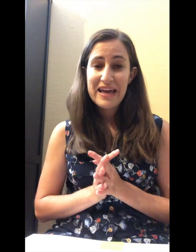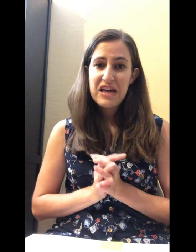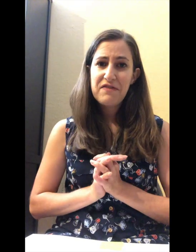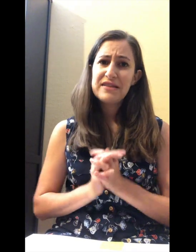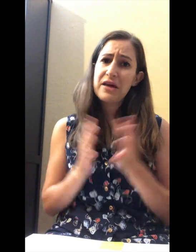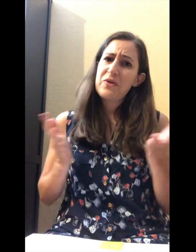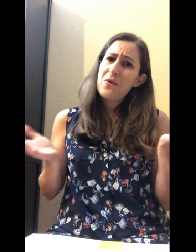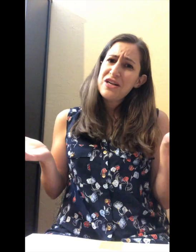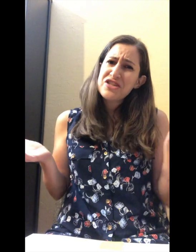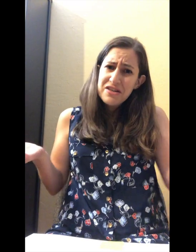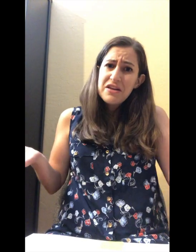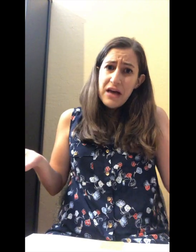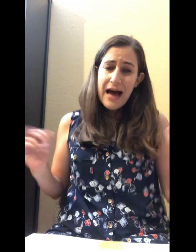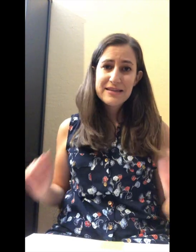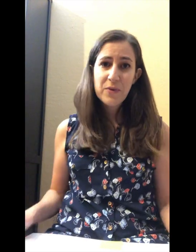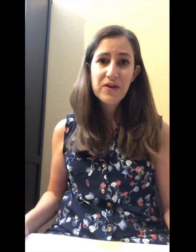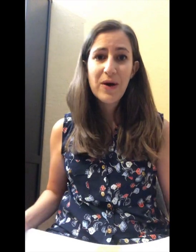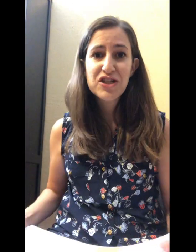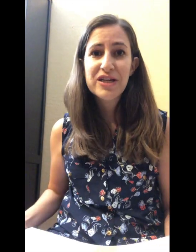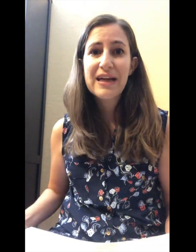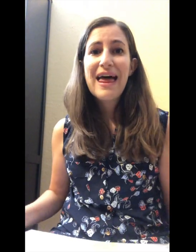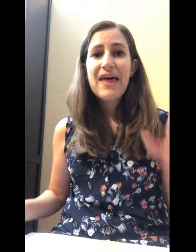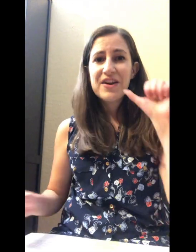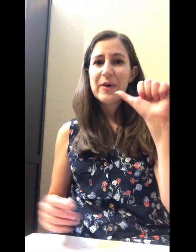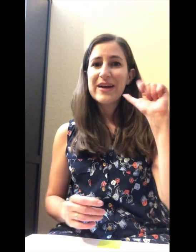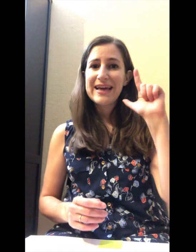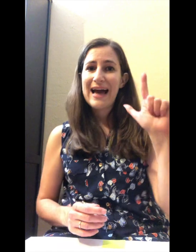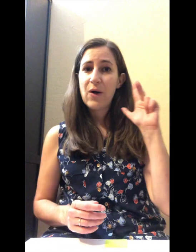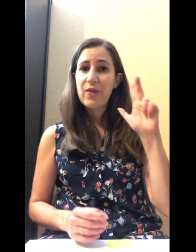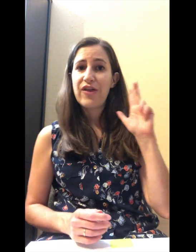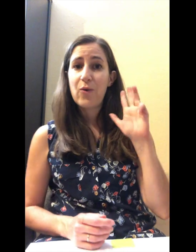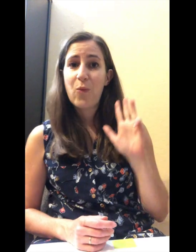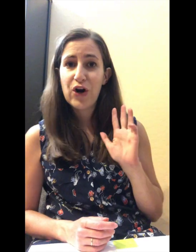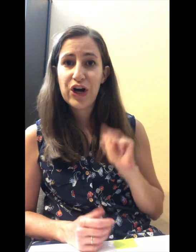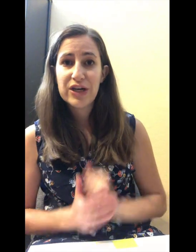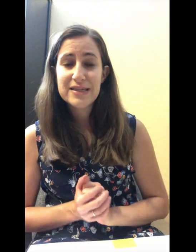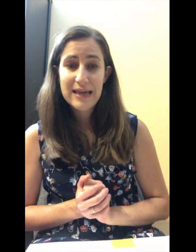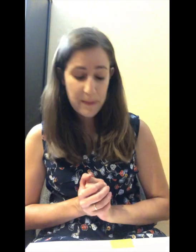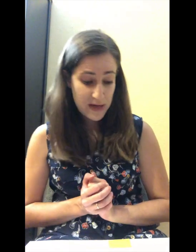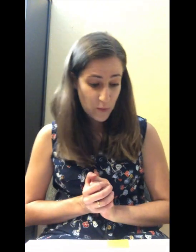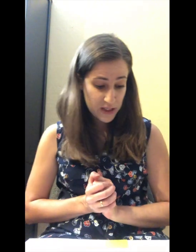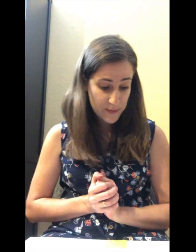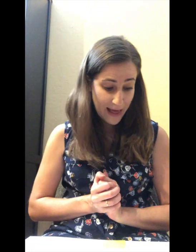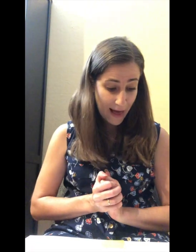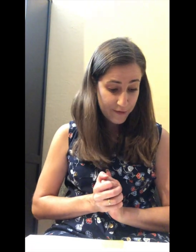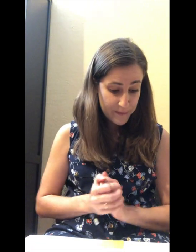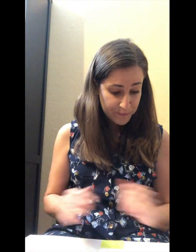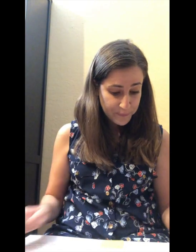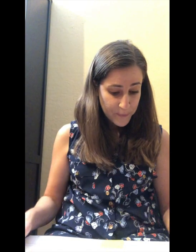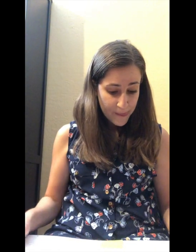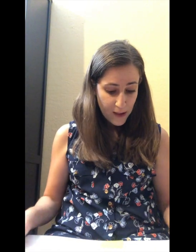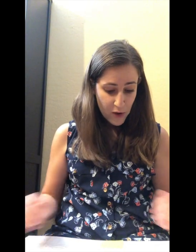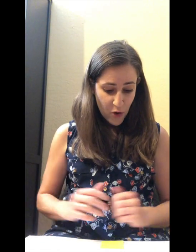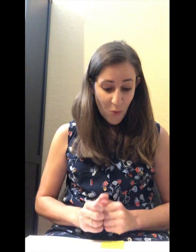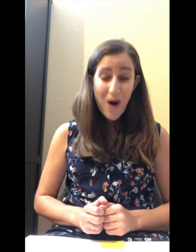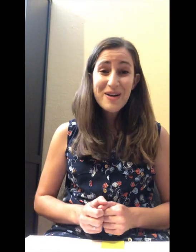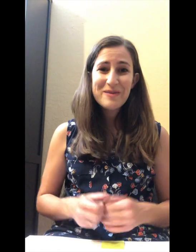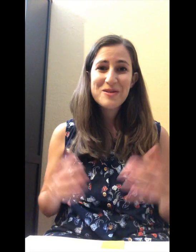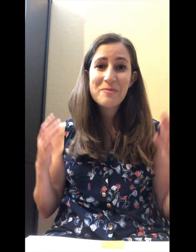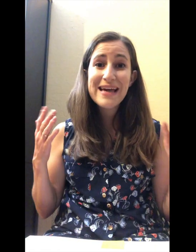If I say it with a question, ask it with a question. Then we're going to count the words. See how many words we have? Welcome to my